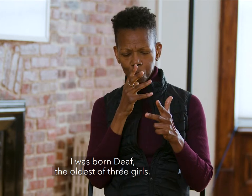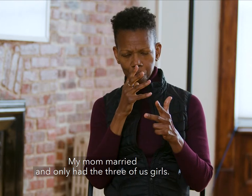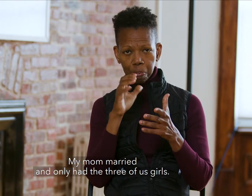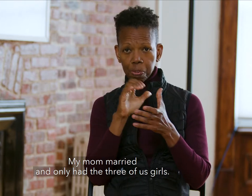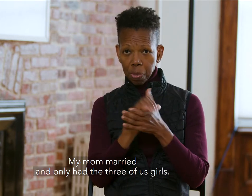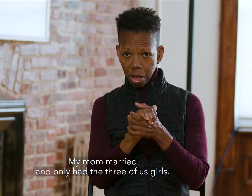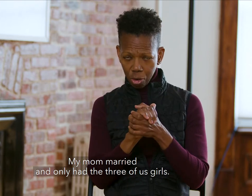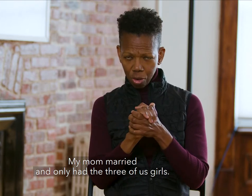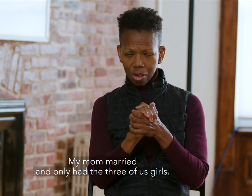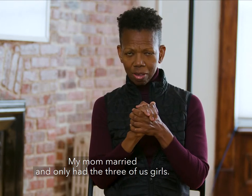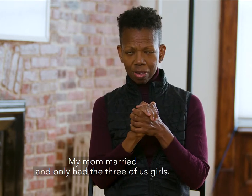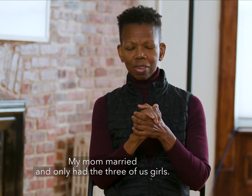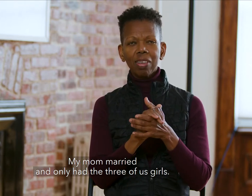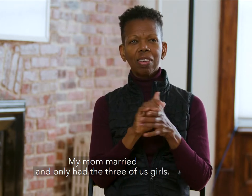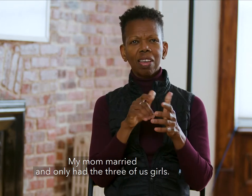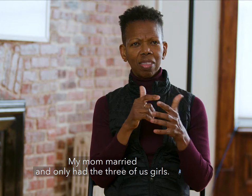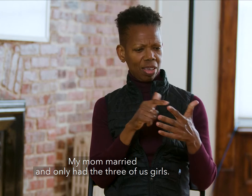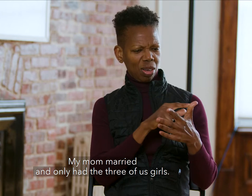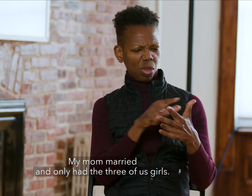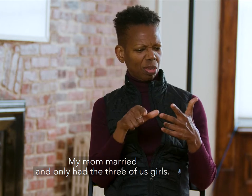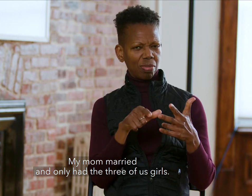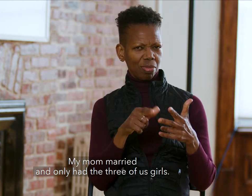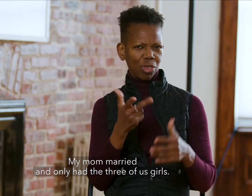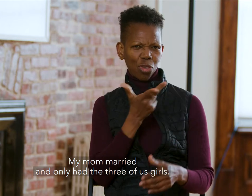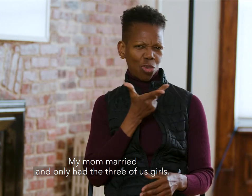My mom married and only had the three of us girls.